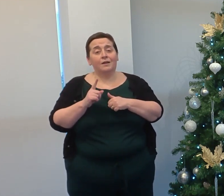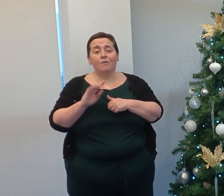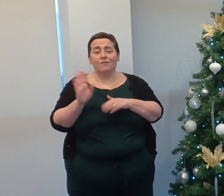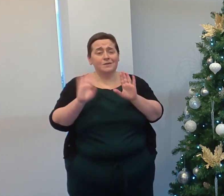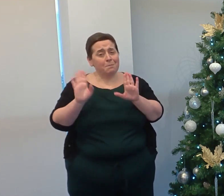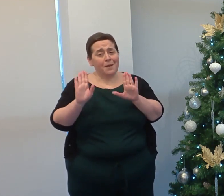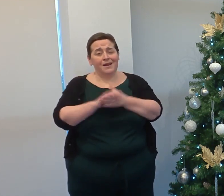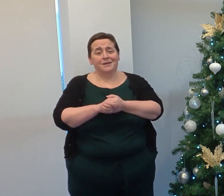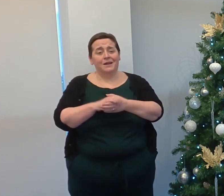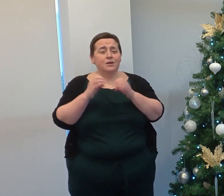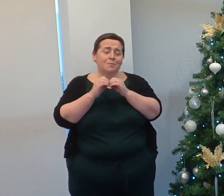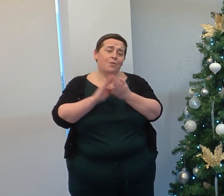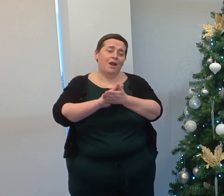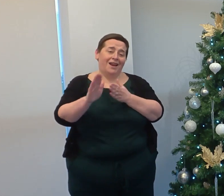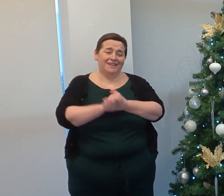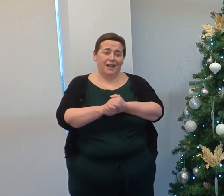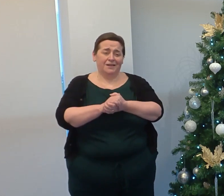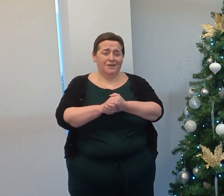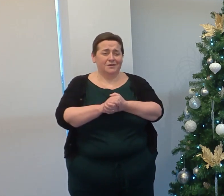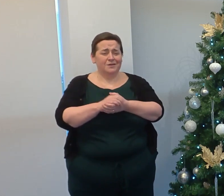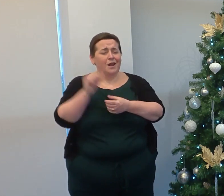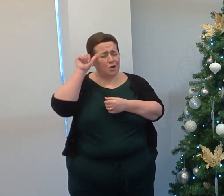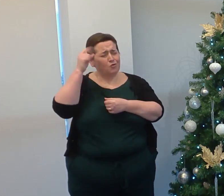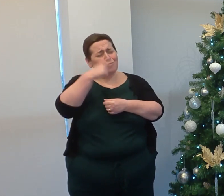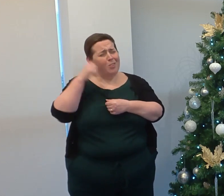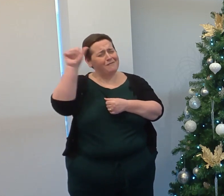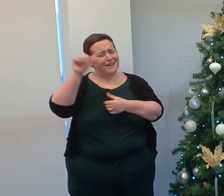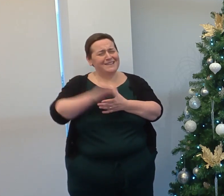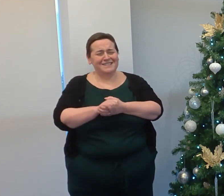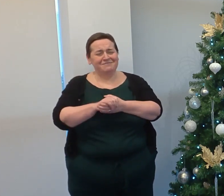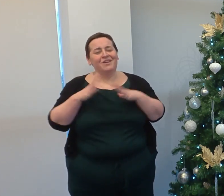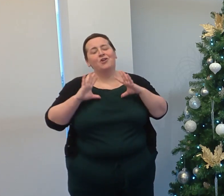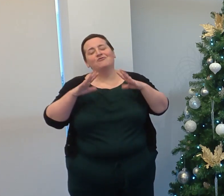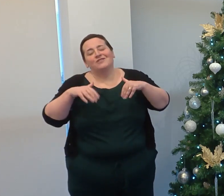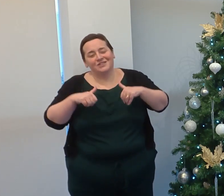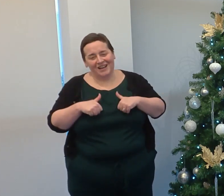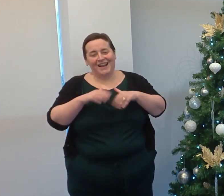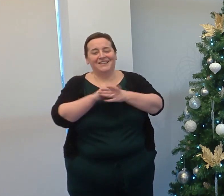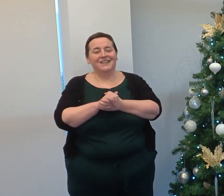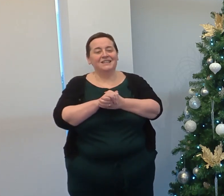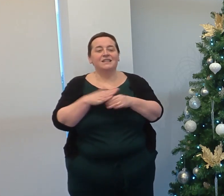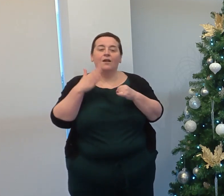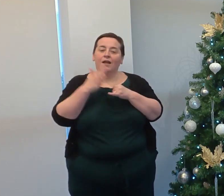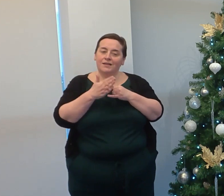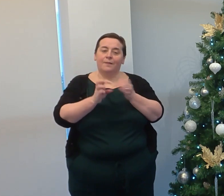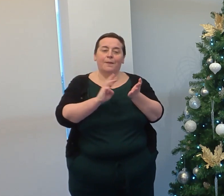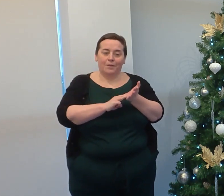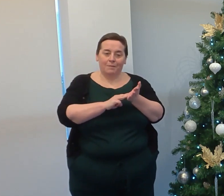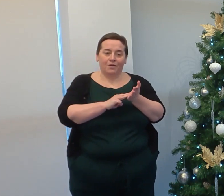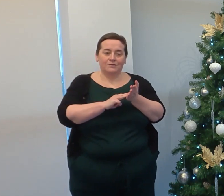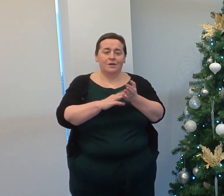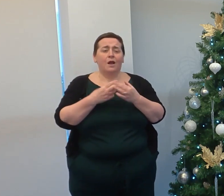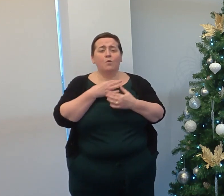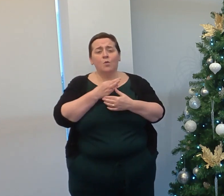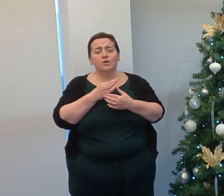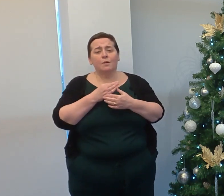And finally, we say goodbye to Brian Hannigan, a well-kent face at SLC. He retires at the end of the